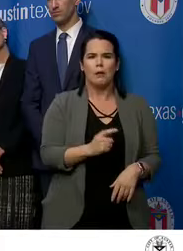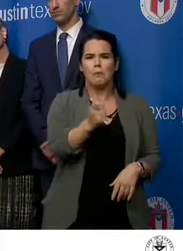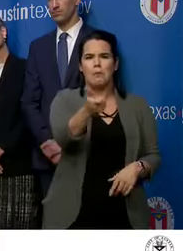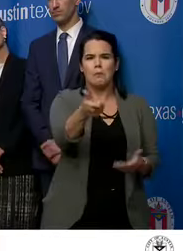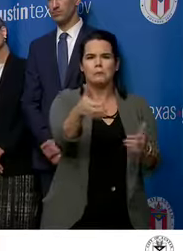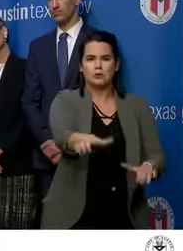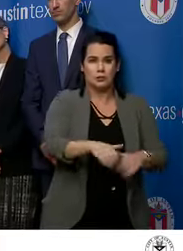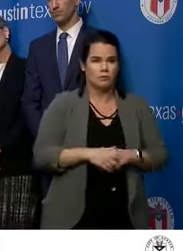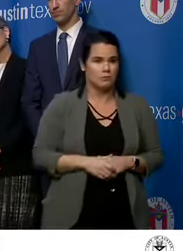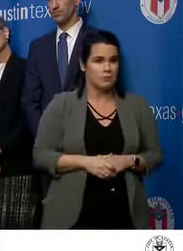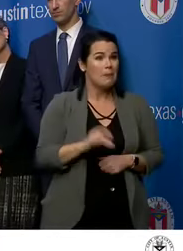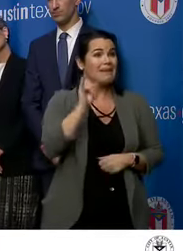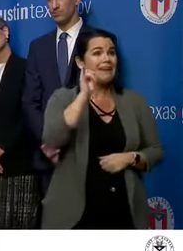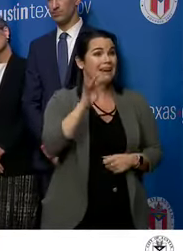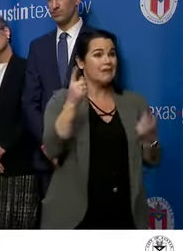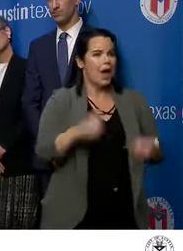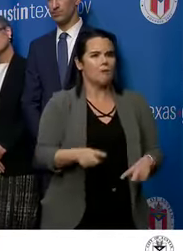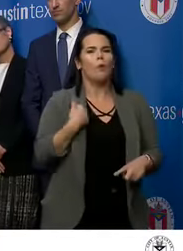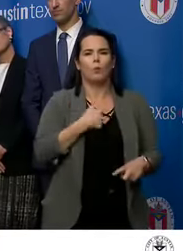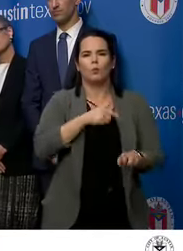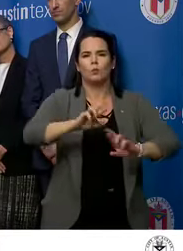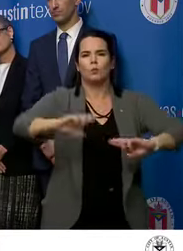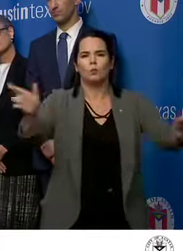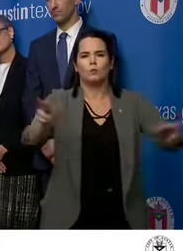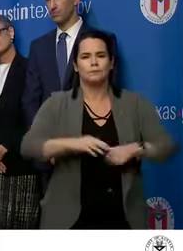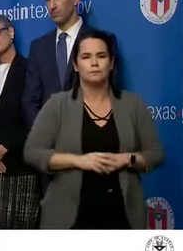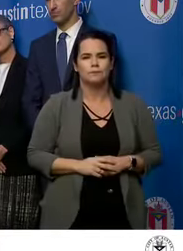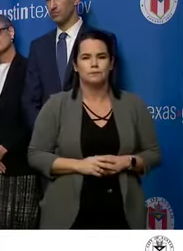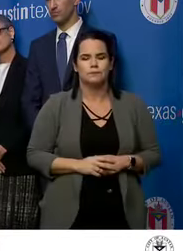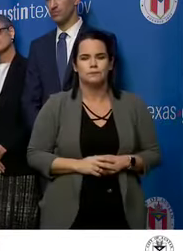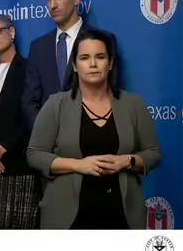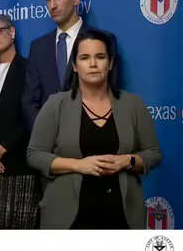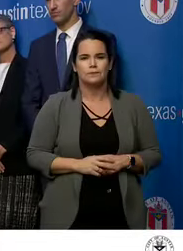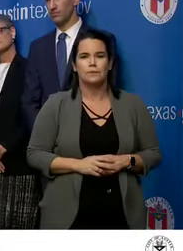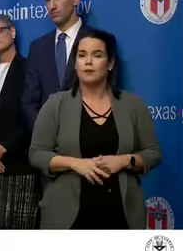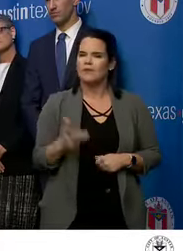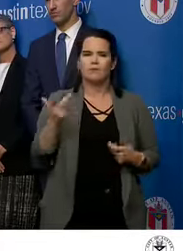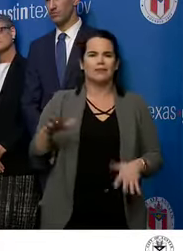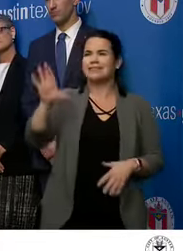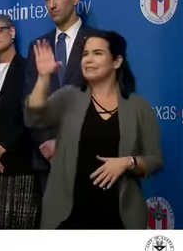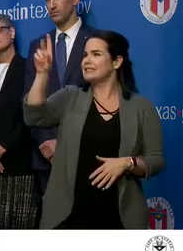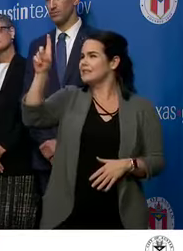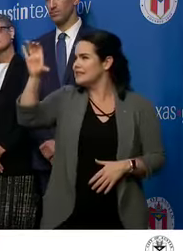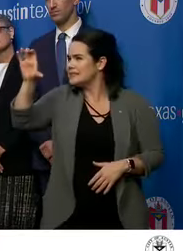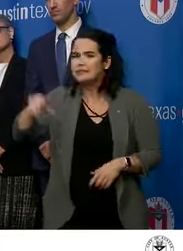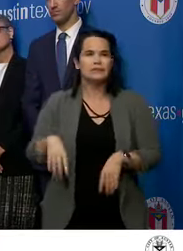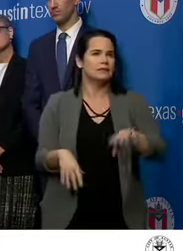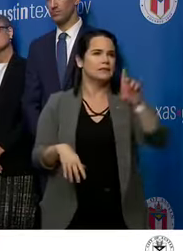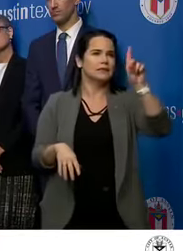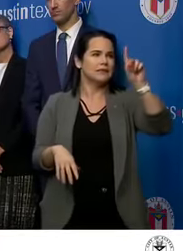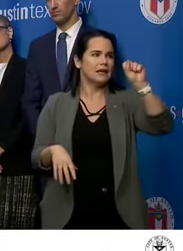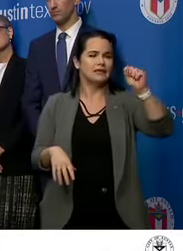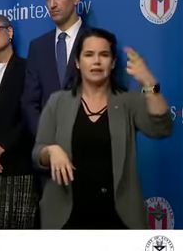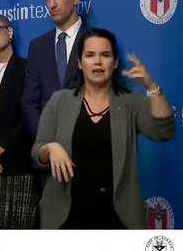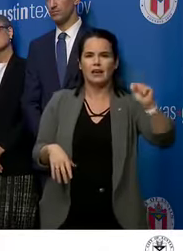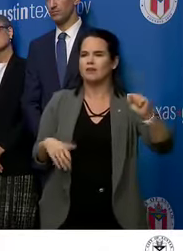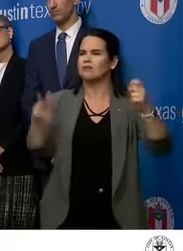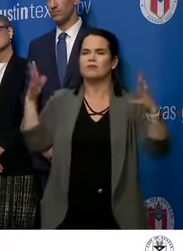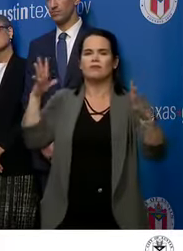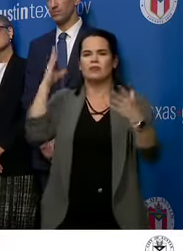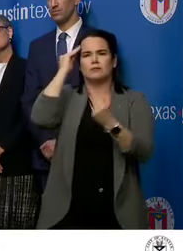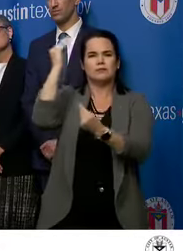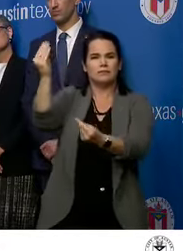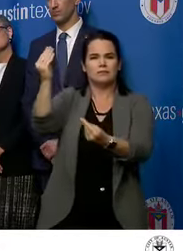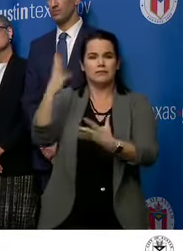for that to happen here. You know, as we've heard from the CDC, from the DSHS, it's not a matter of